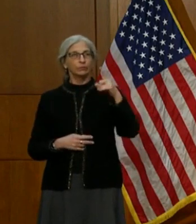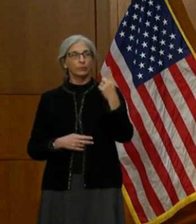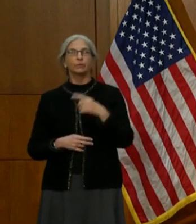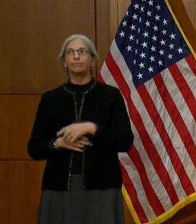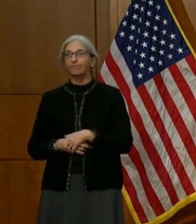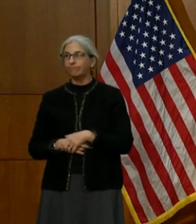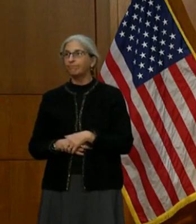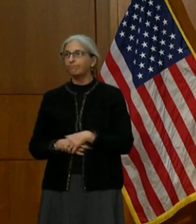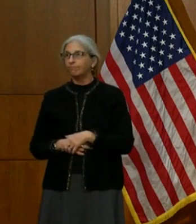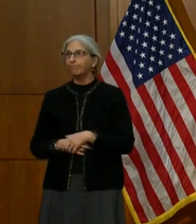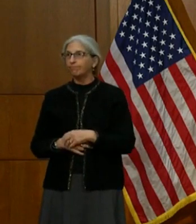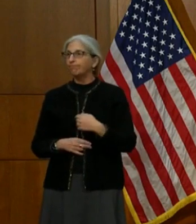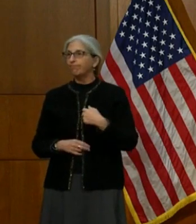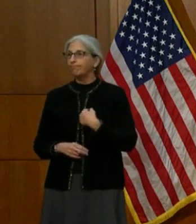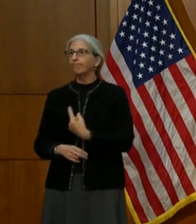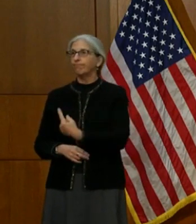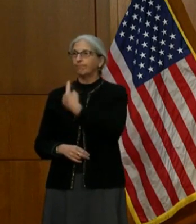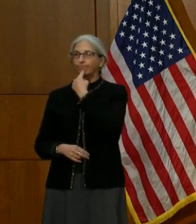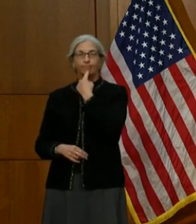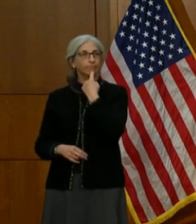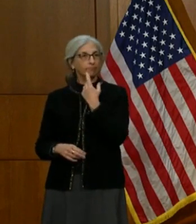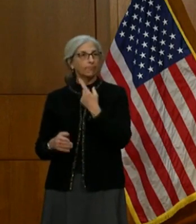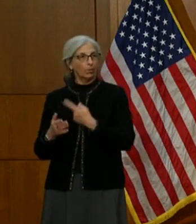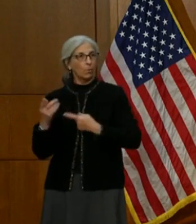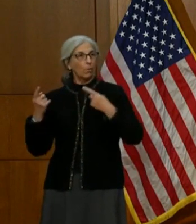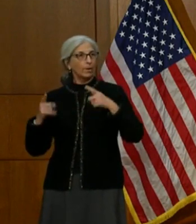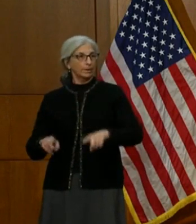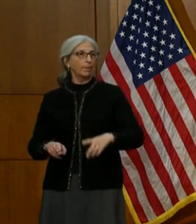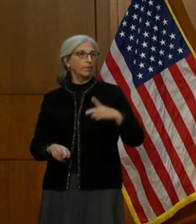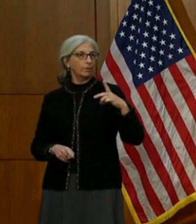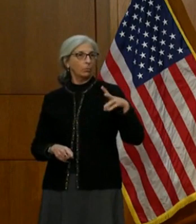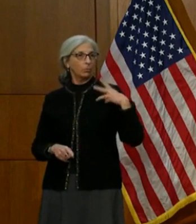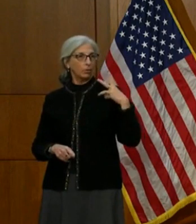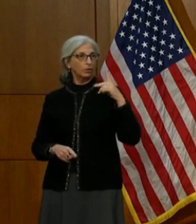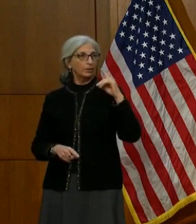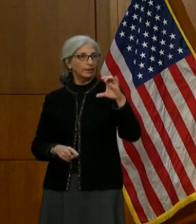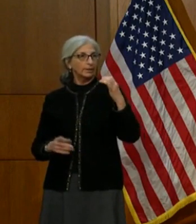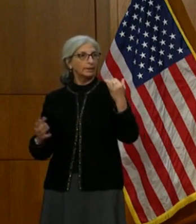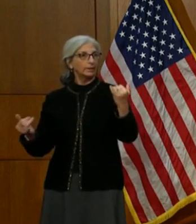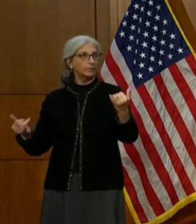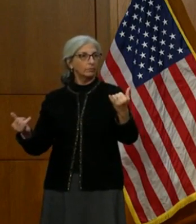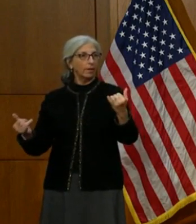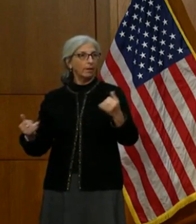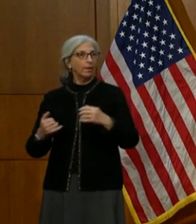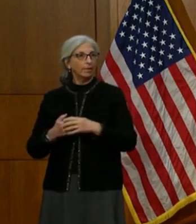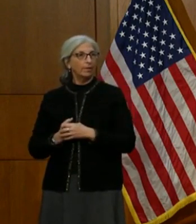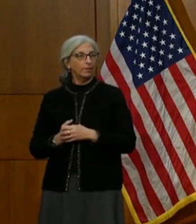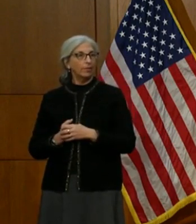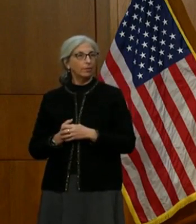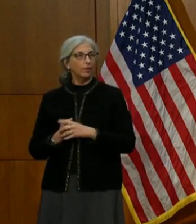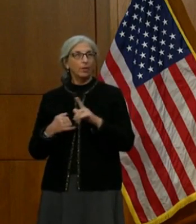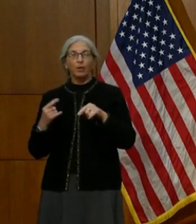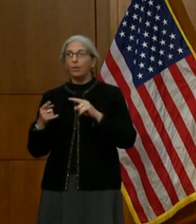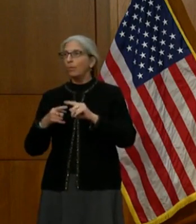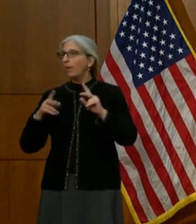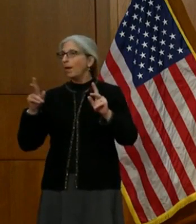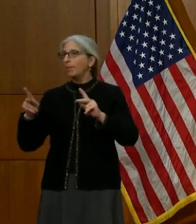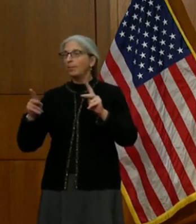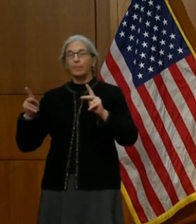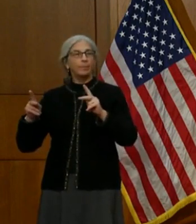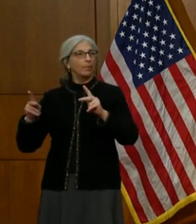it's very disappointing what is going on right now at our nation's capital and absolutely when people are out and